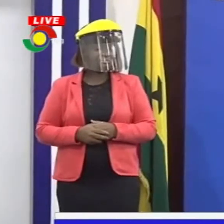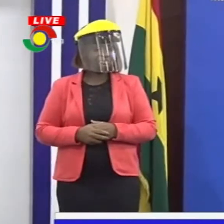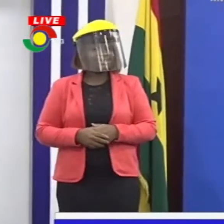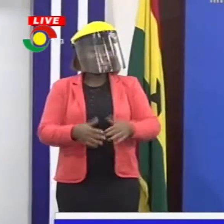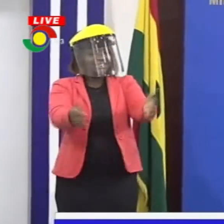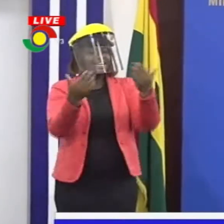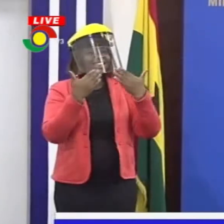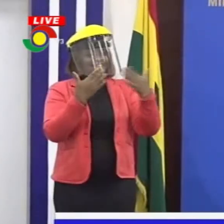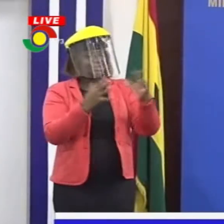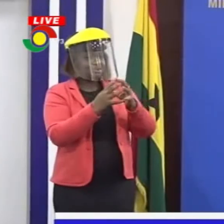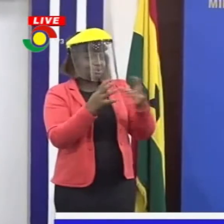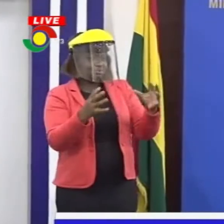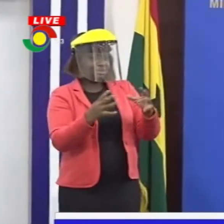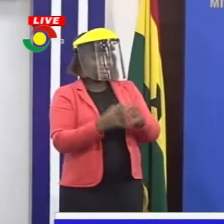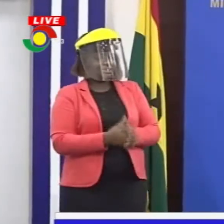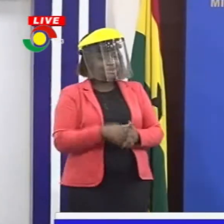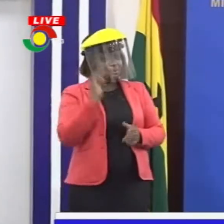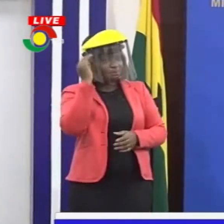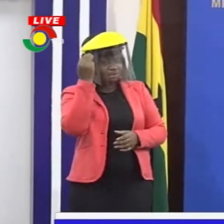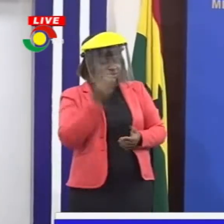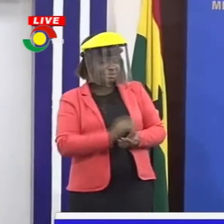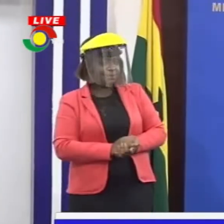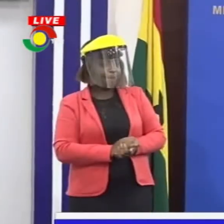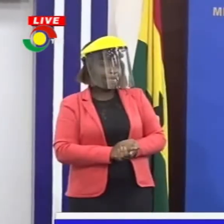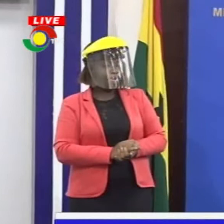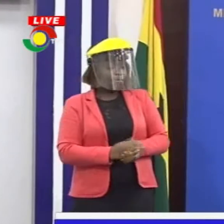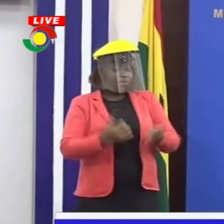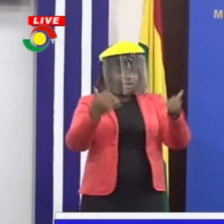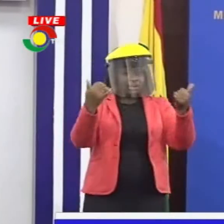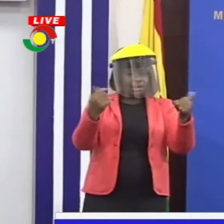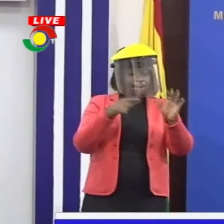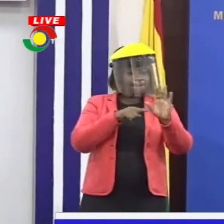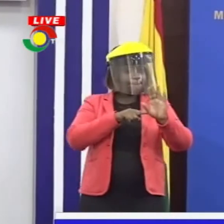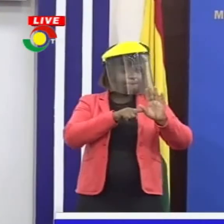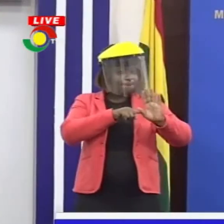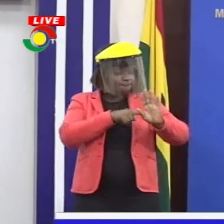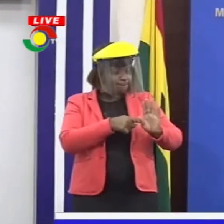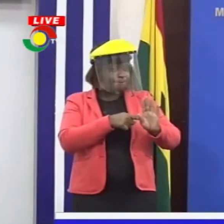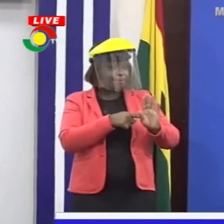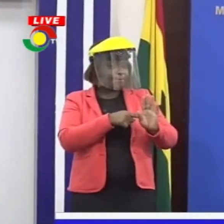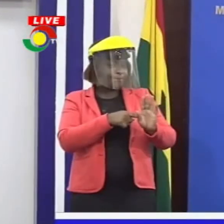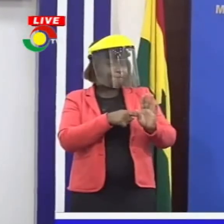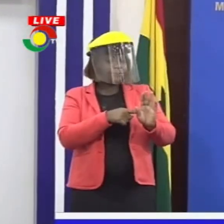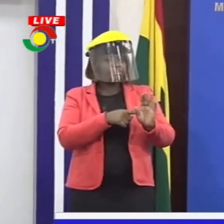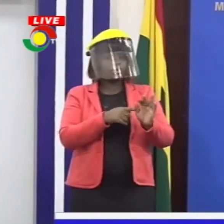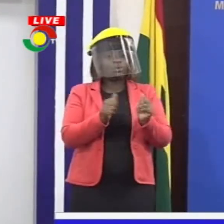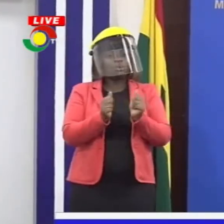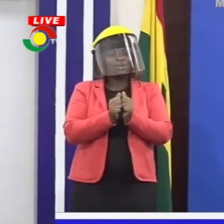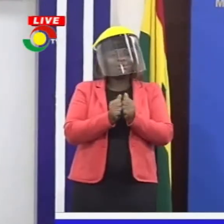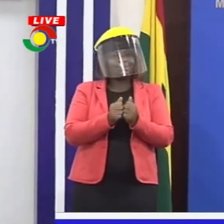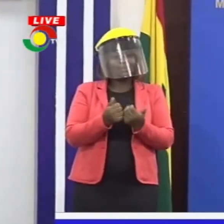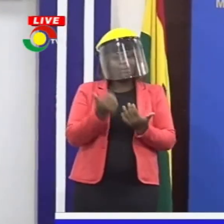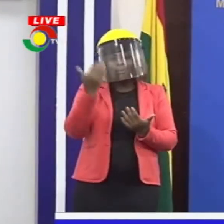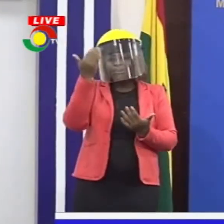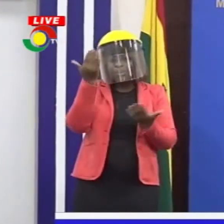Thank you very much. I'll start with do we intend to separate?